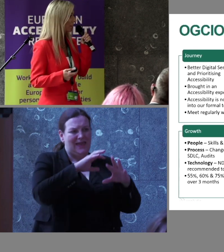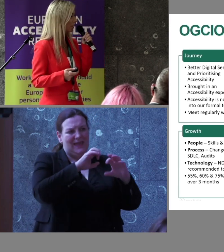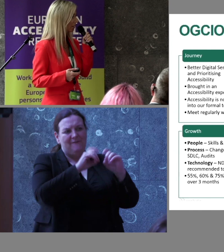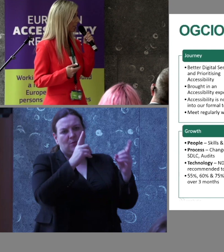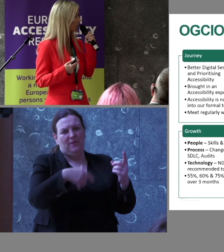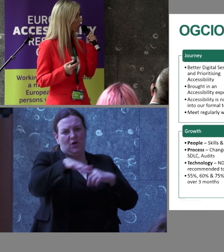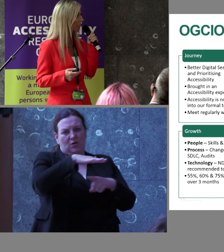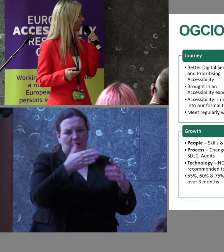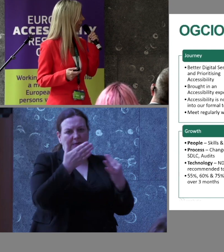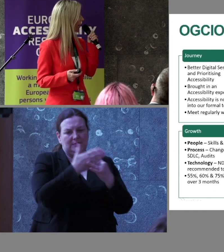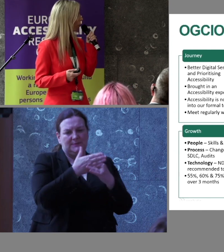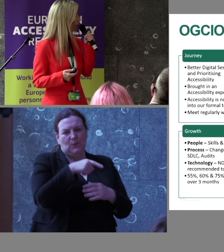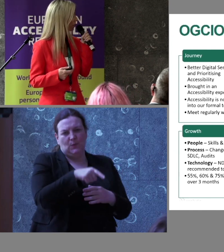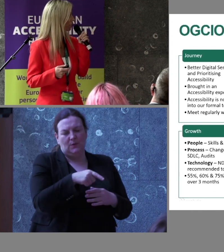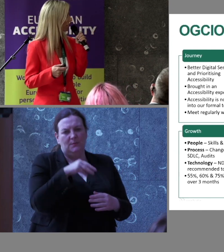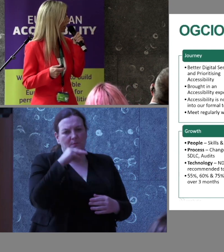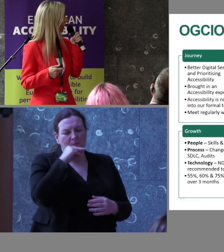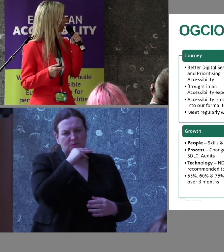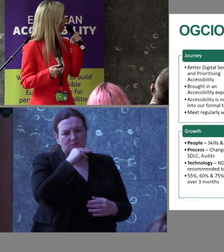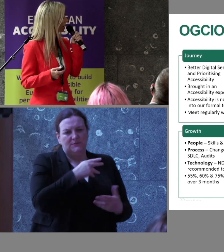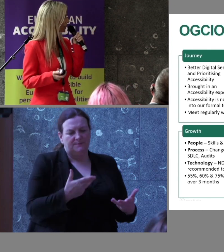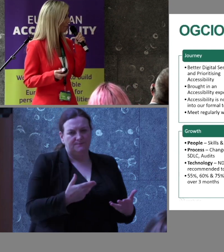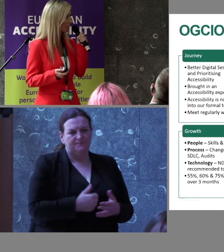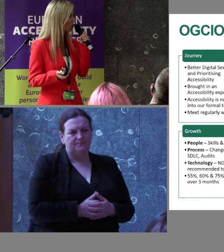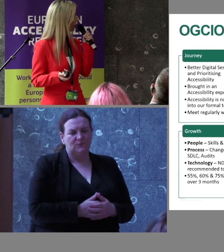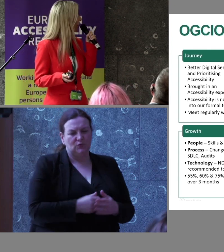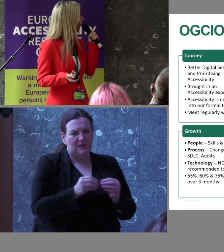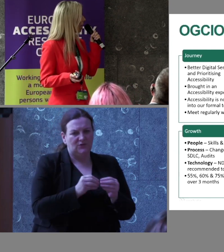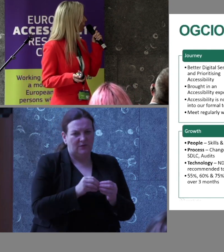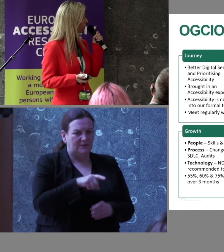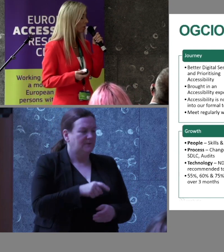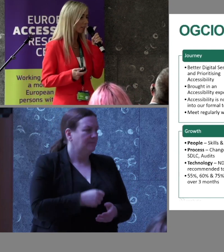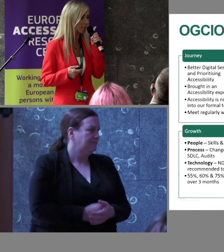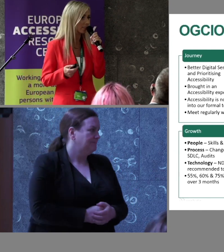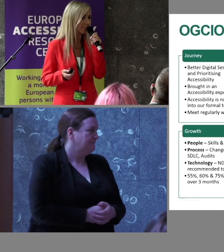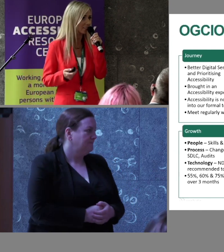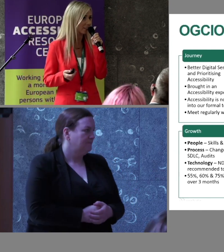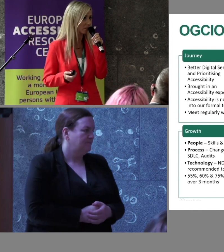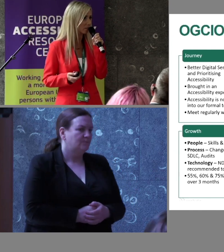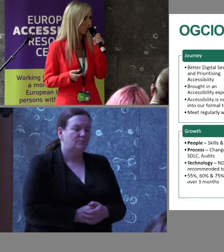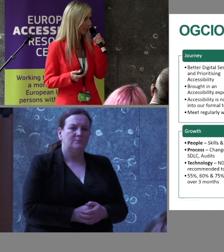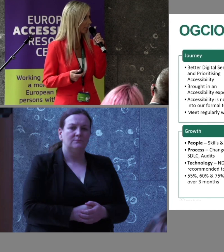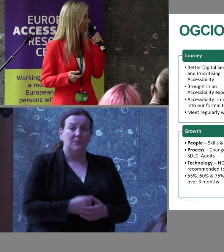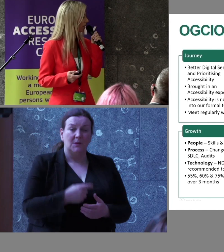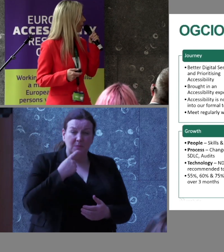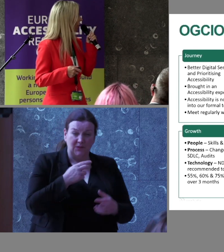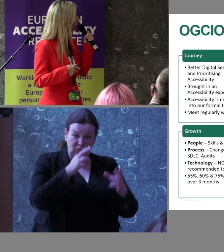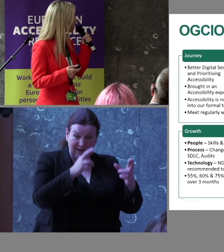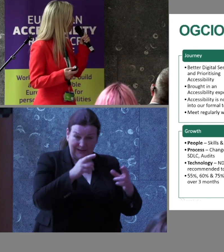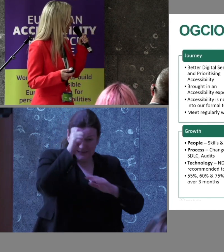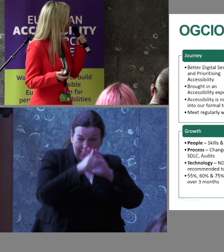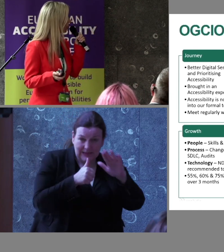accessibility. And I think that's a really important thing to mention, but also then, as I say, the skills, the right skills,